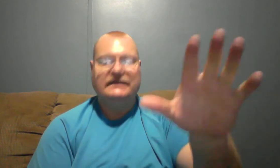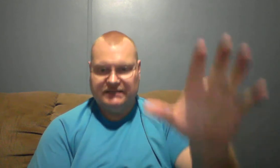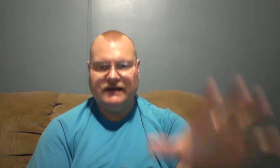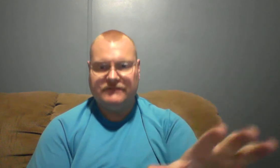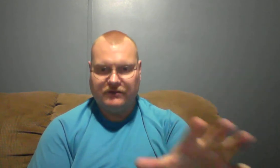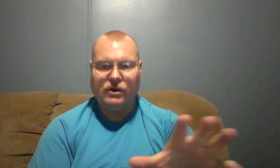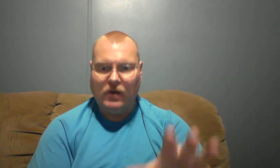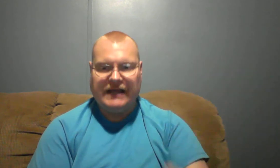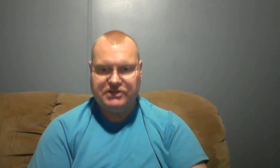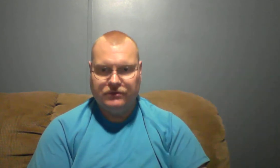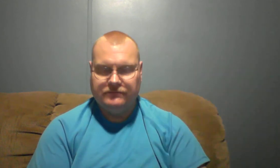to throw at you